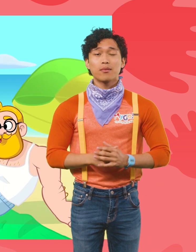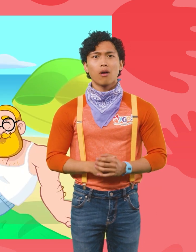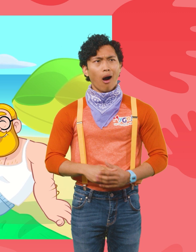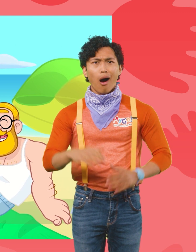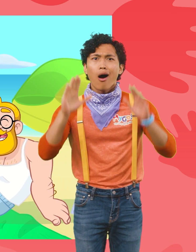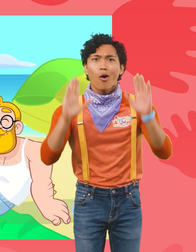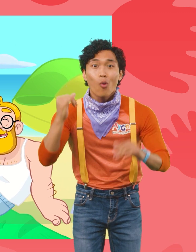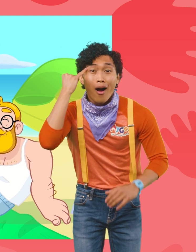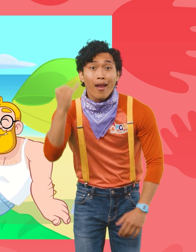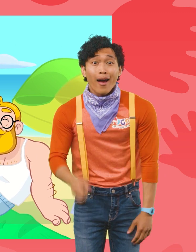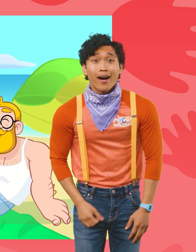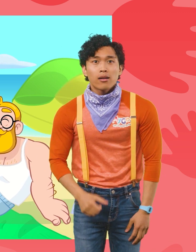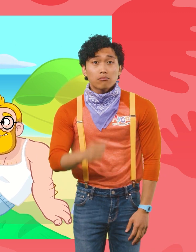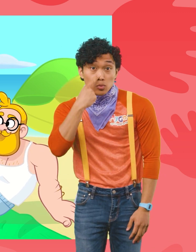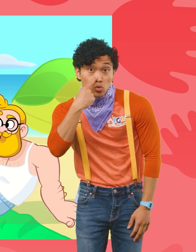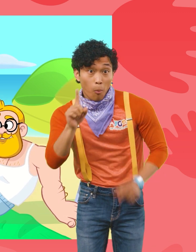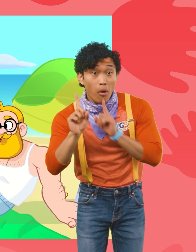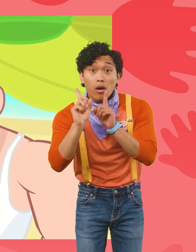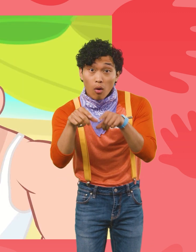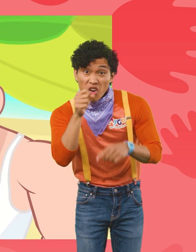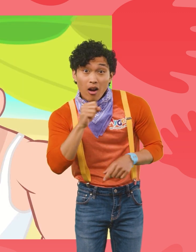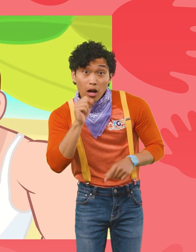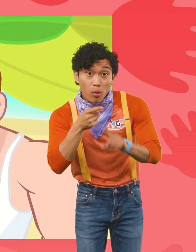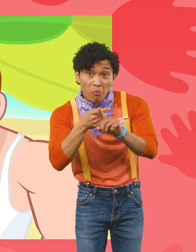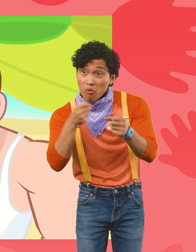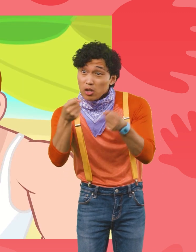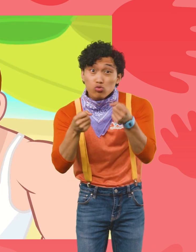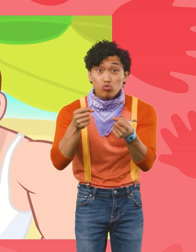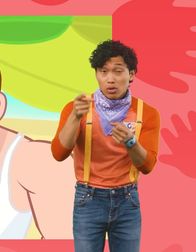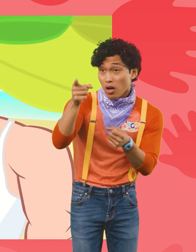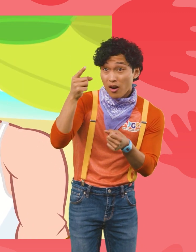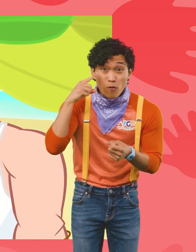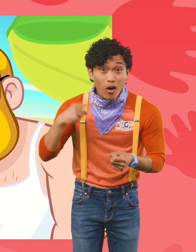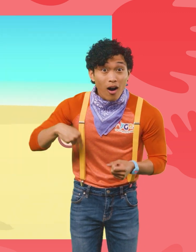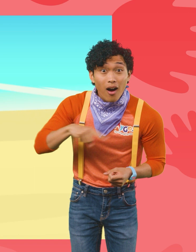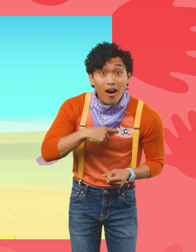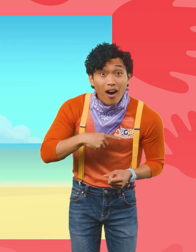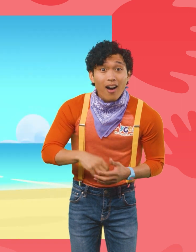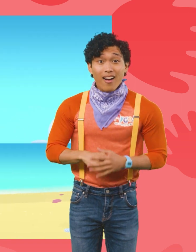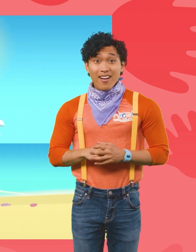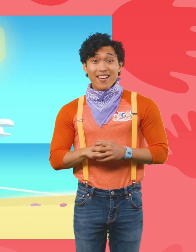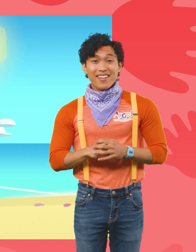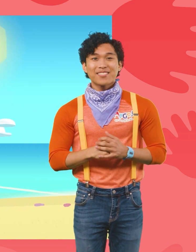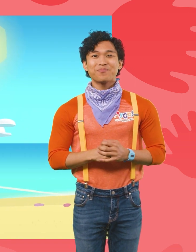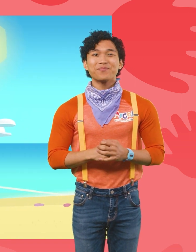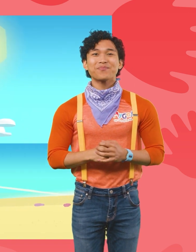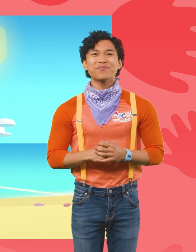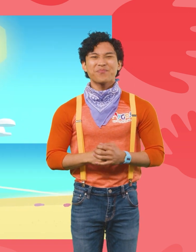a great idea, Morphle! How about you get us some ice cream from the ice cream truck over there? Yay!